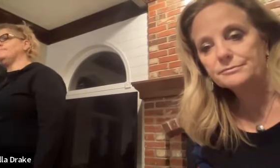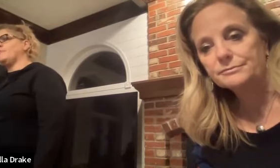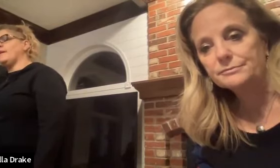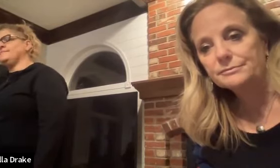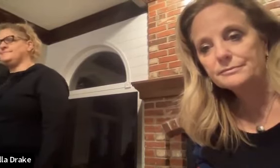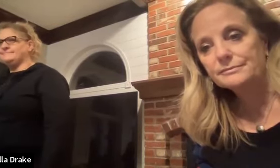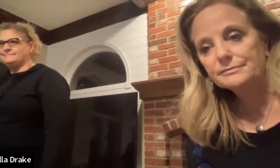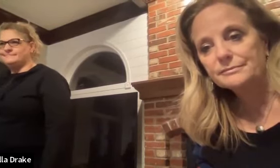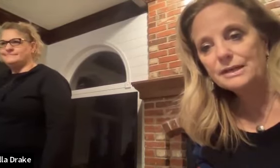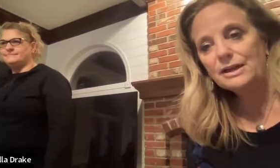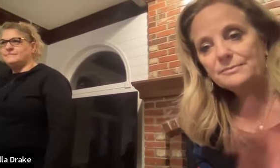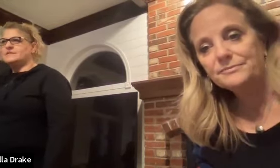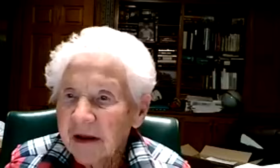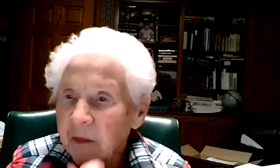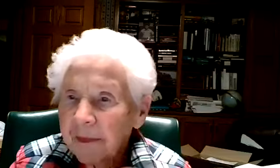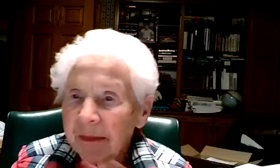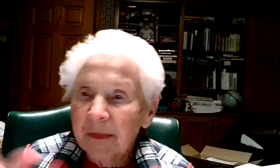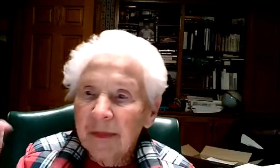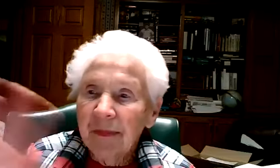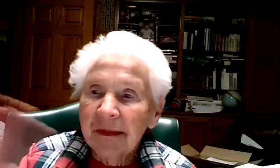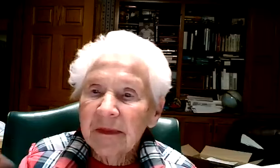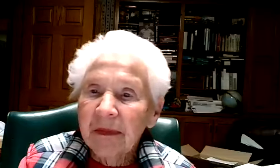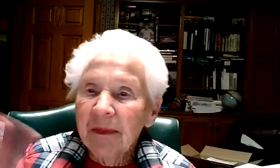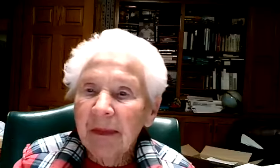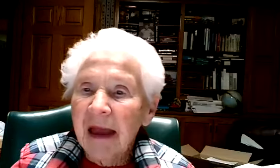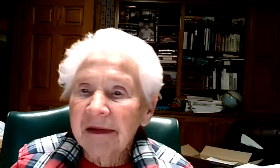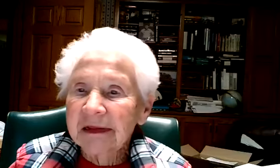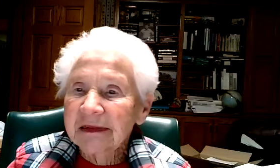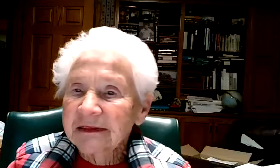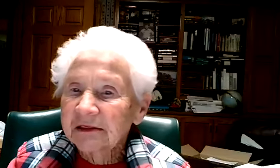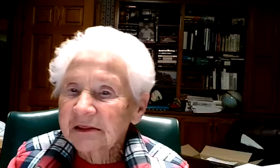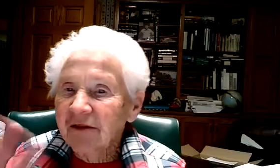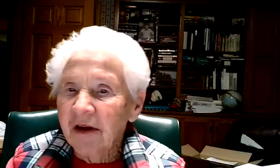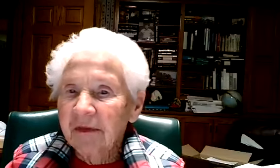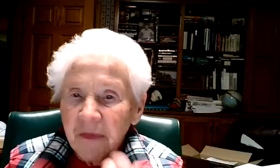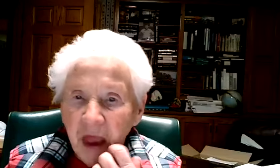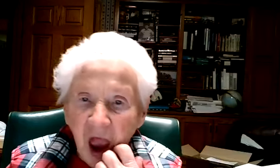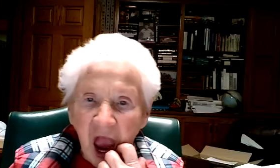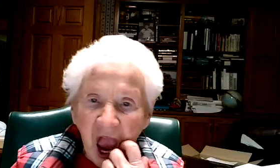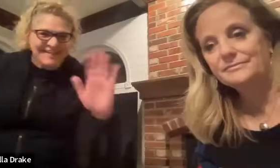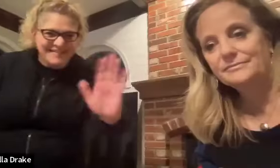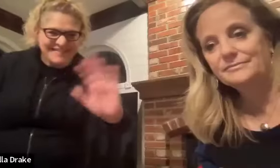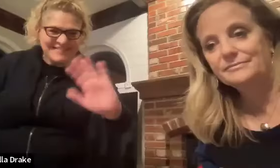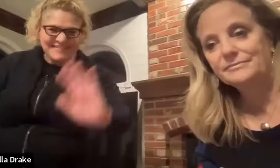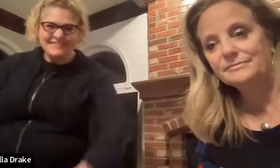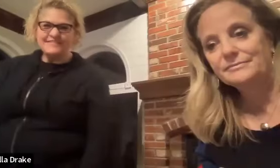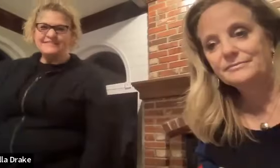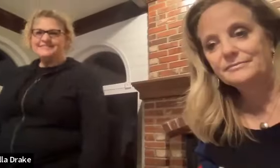goodbye okay thanks bye-bye love y'all bye bye thank you